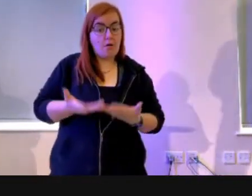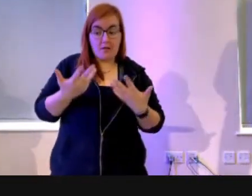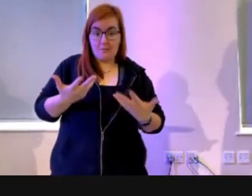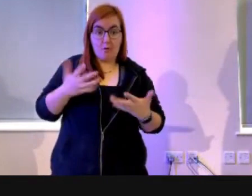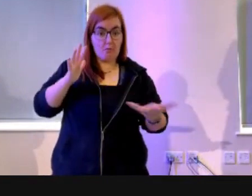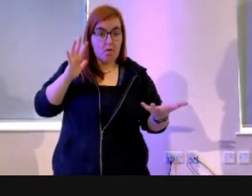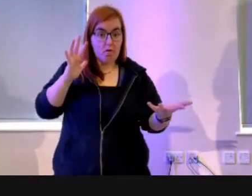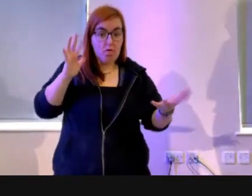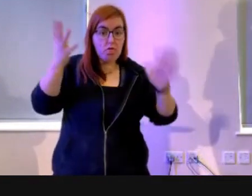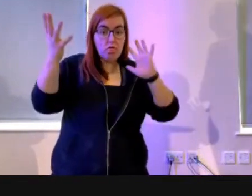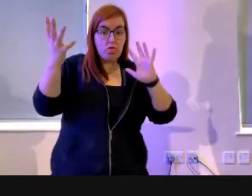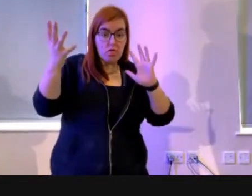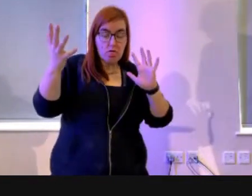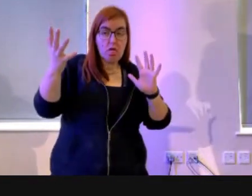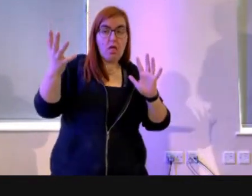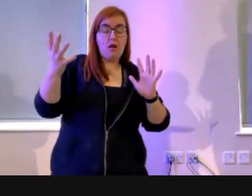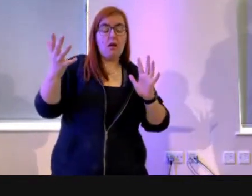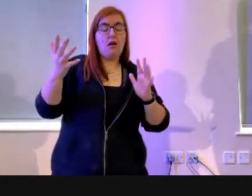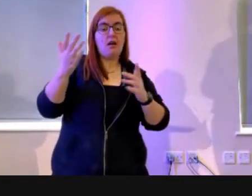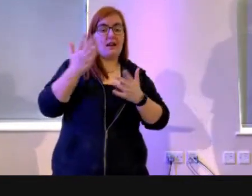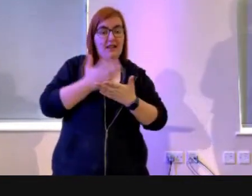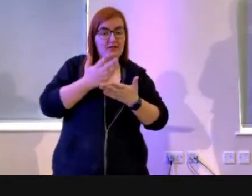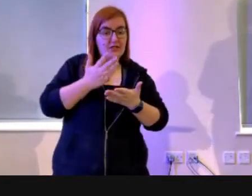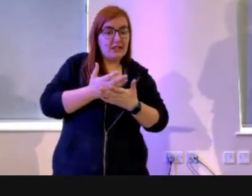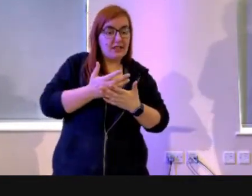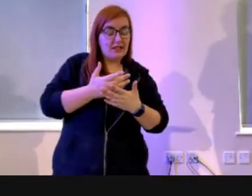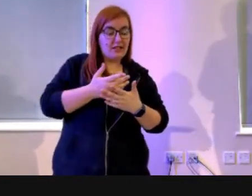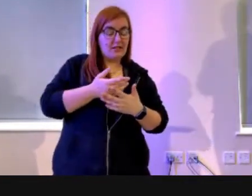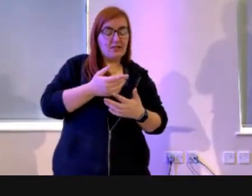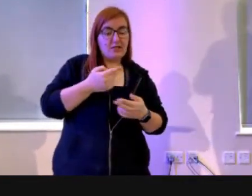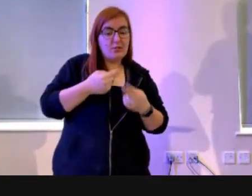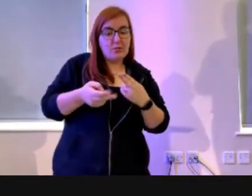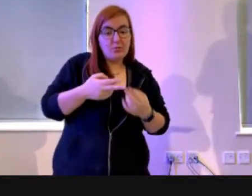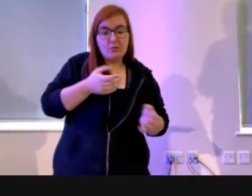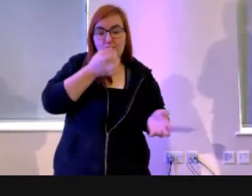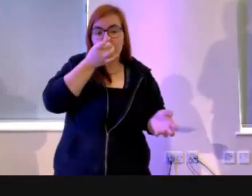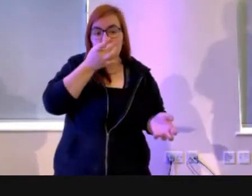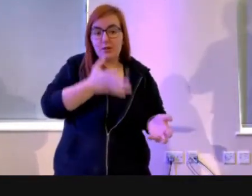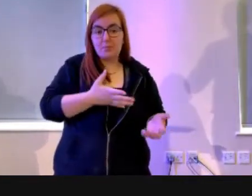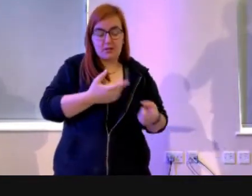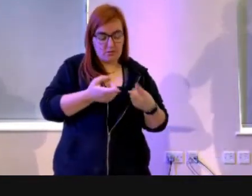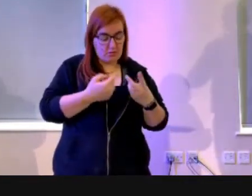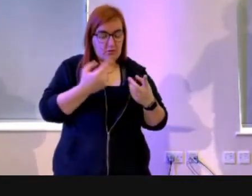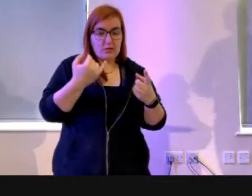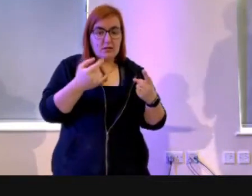facing, the reason behind the rubbish news that we have, this isn't working,